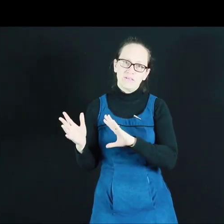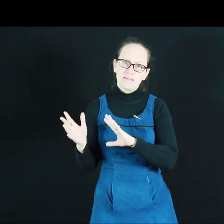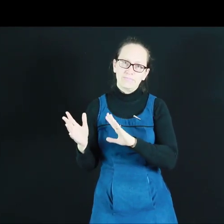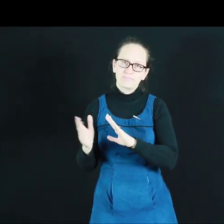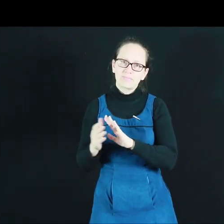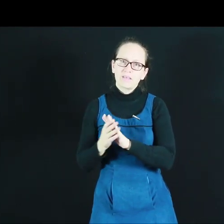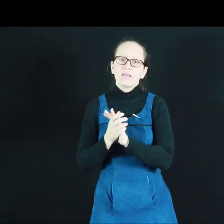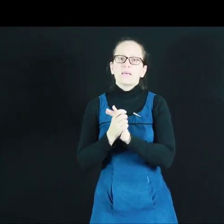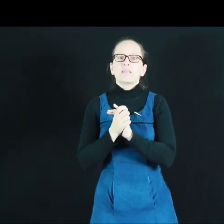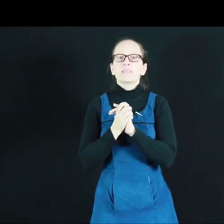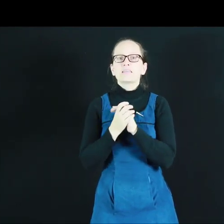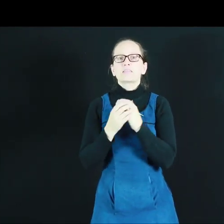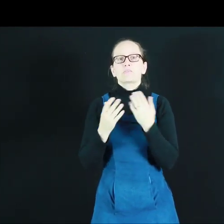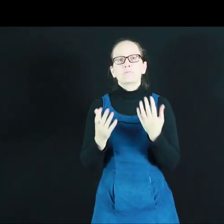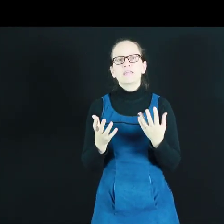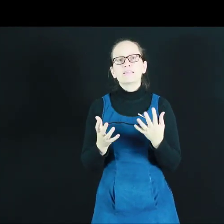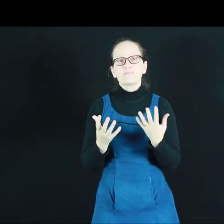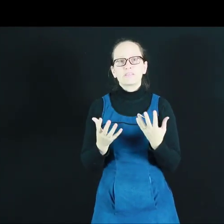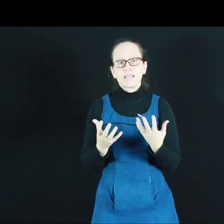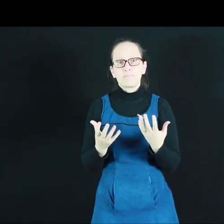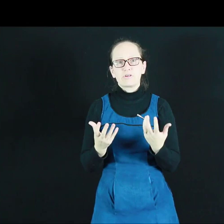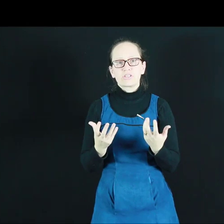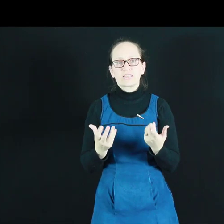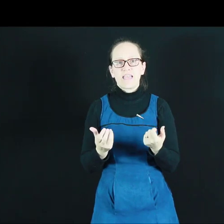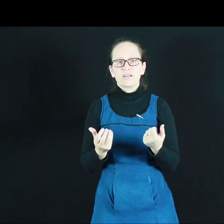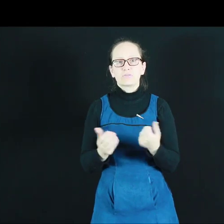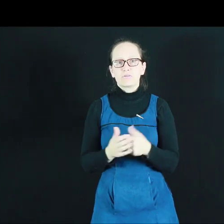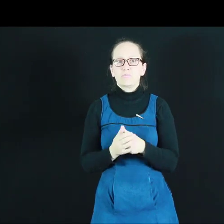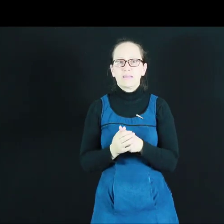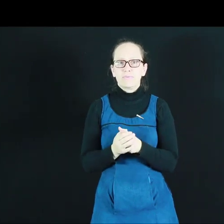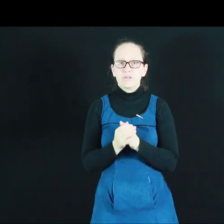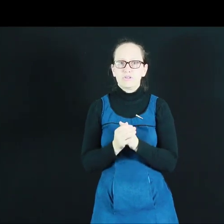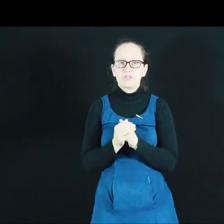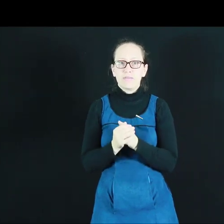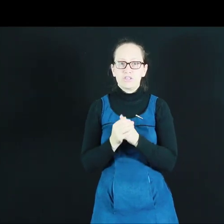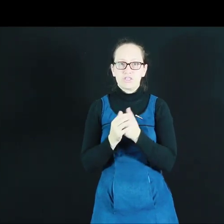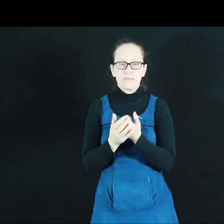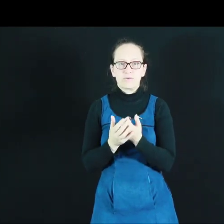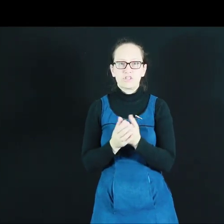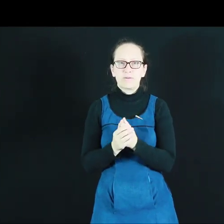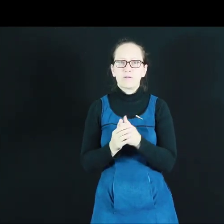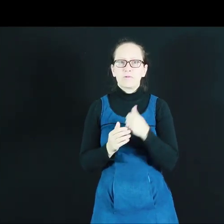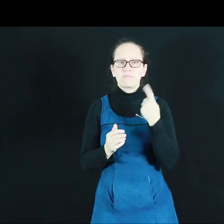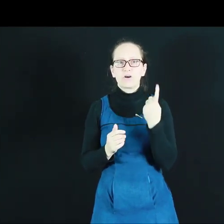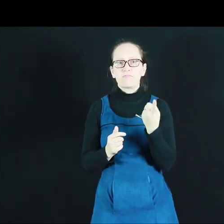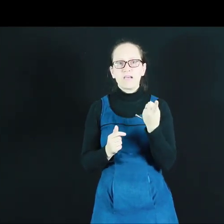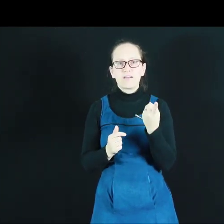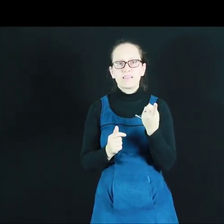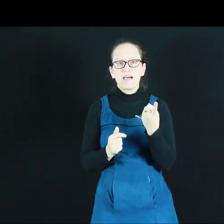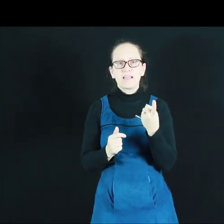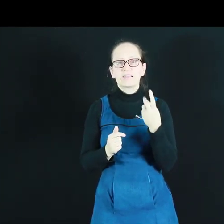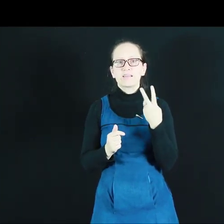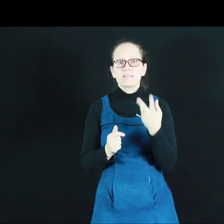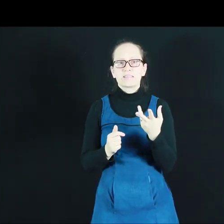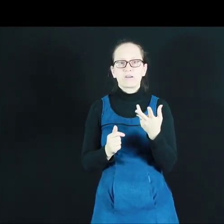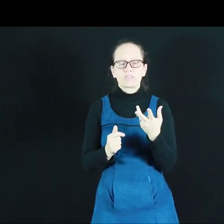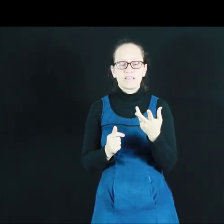body. There's three different temperature scales which people use to measure temperature. We've got Fahrenheit, Celsius